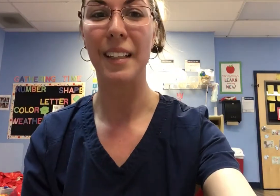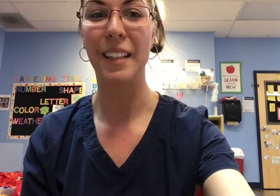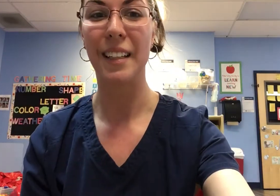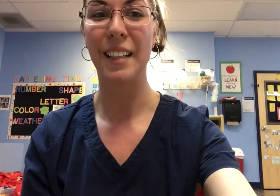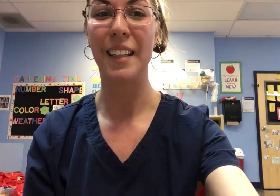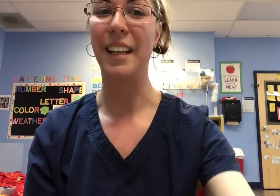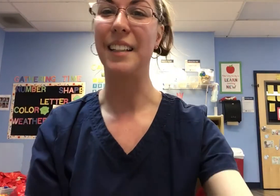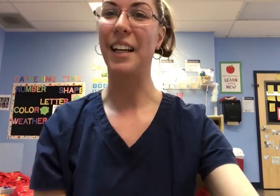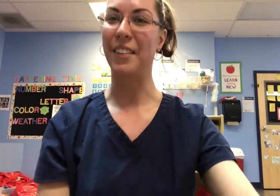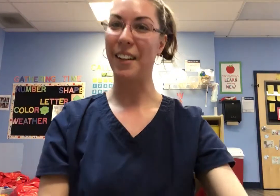And there we go.